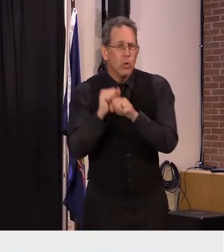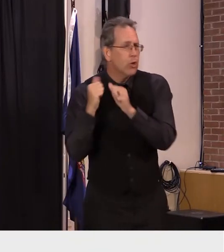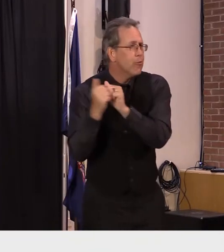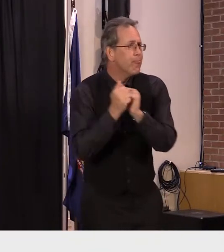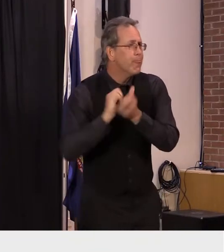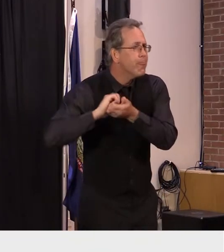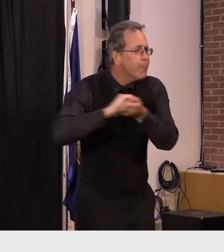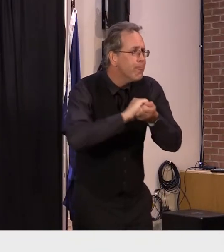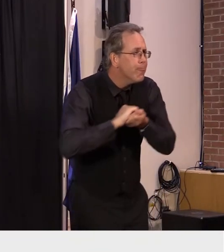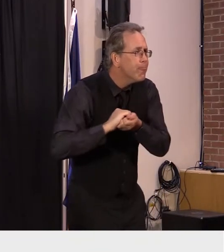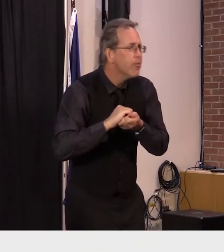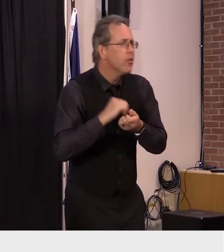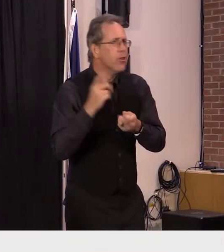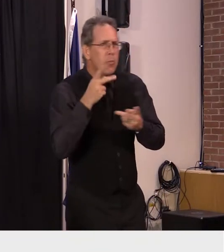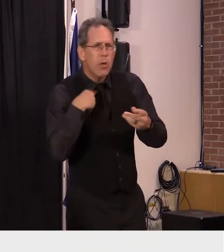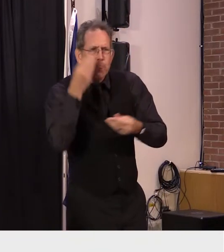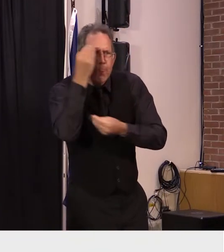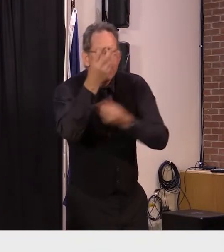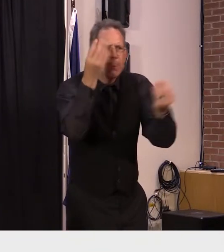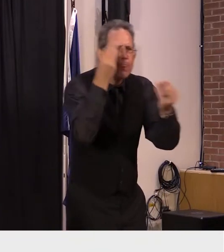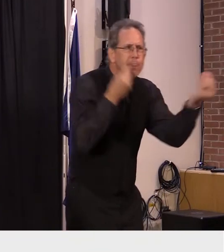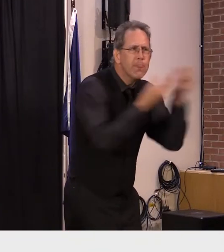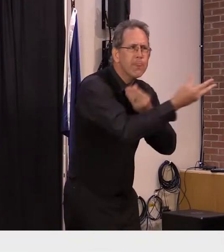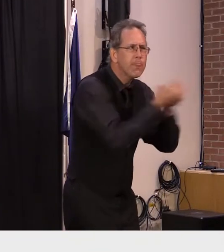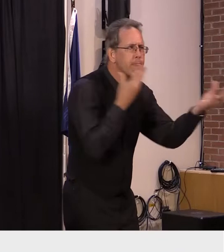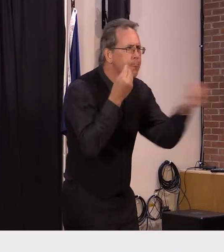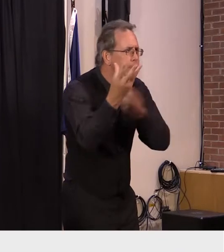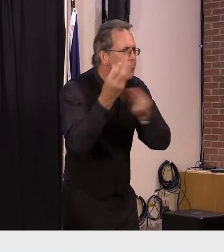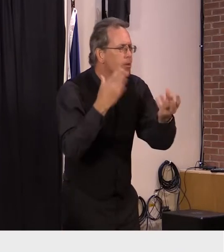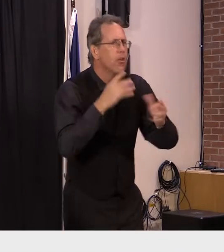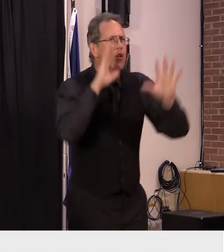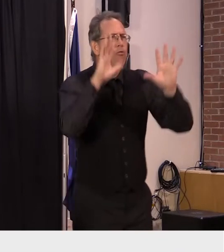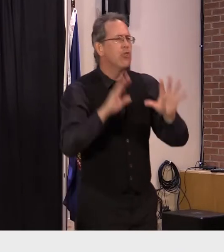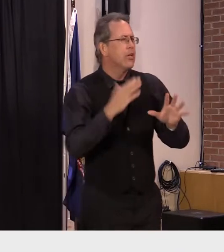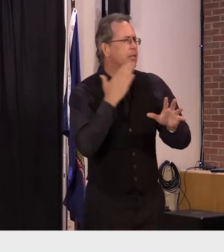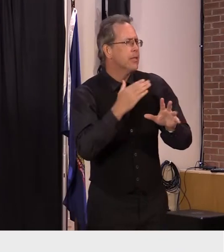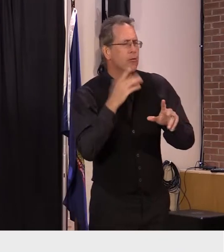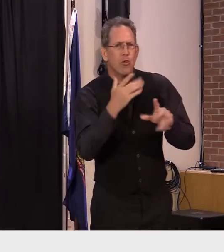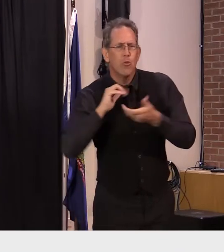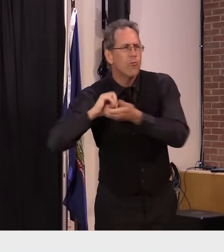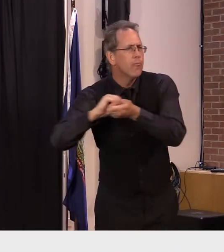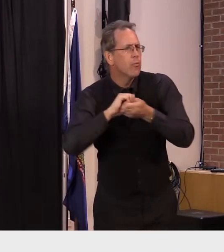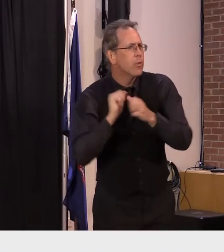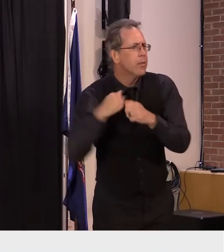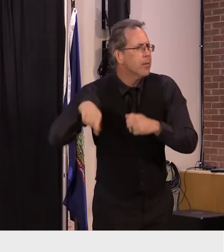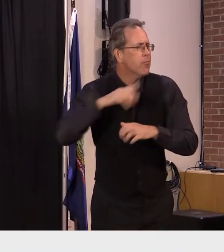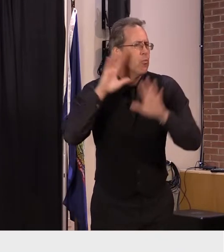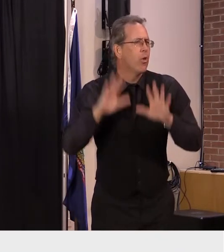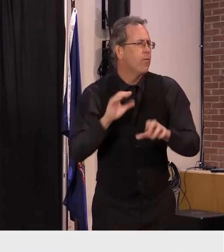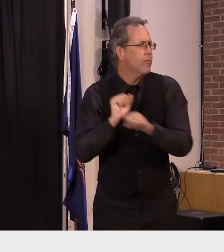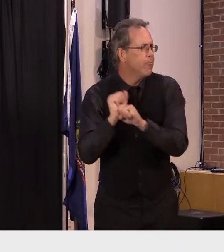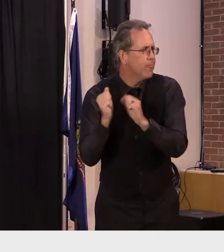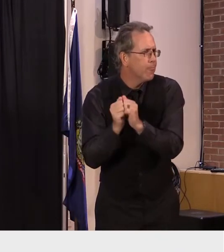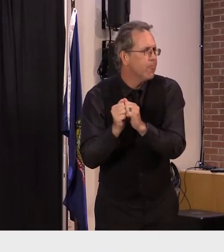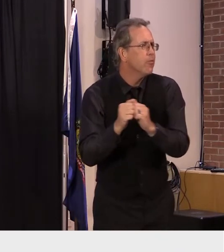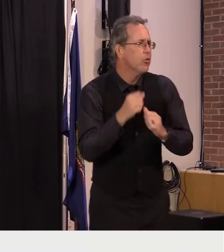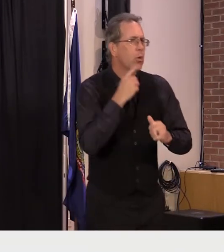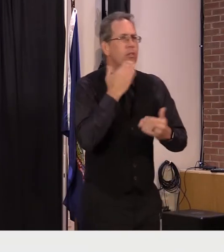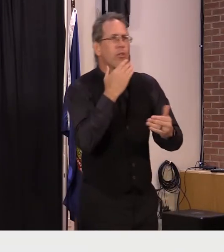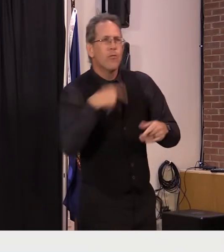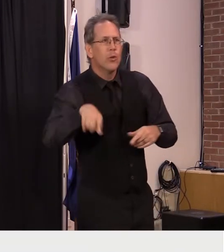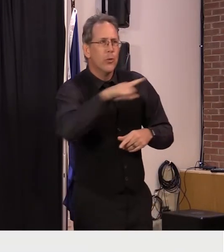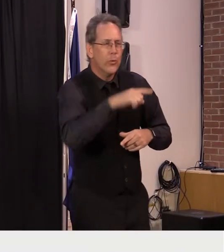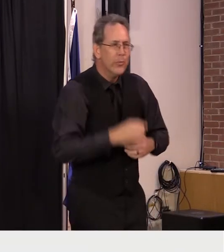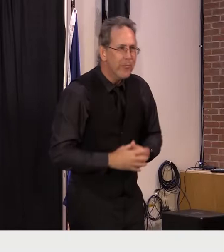should know they've got really uh tremendous people working tirelessly for them every day and then beyond the two organizations